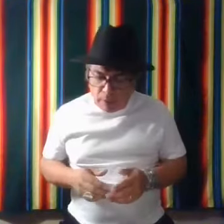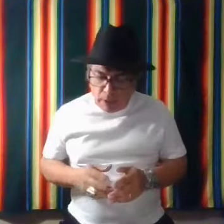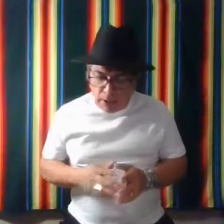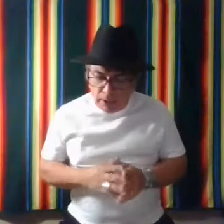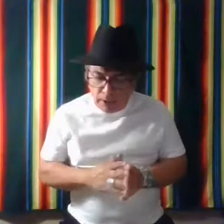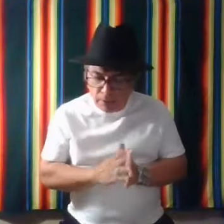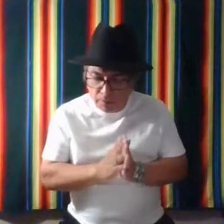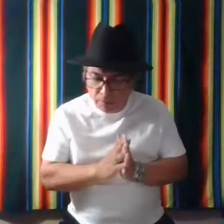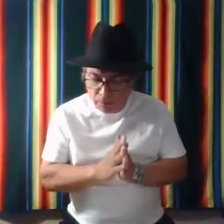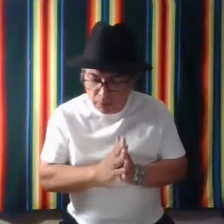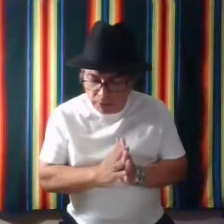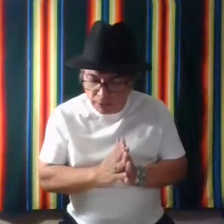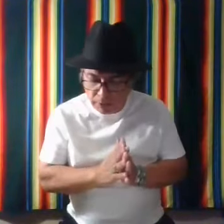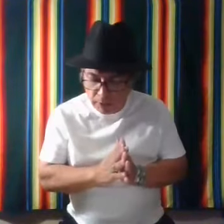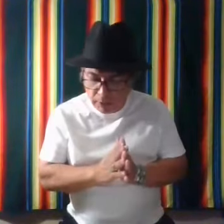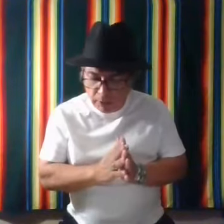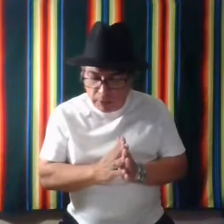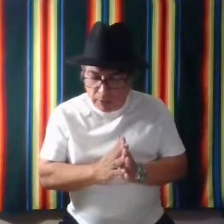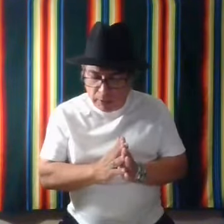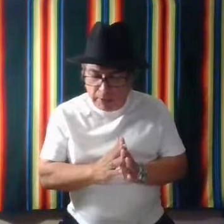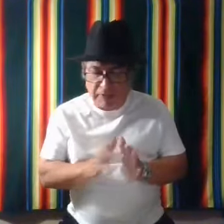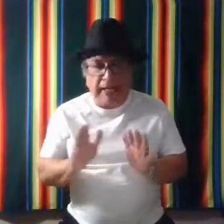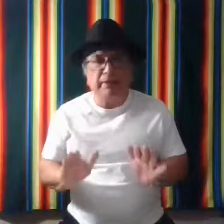Um, let's see, uh, dancing.